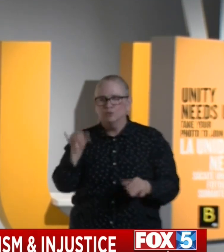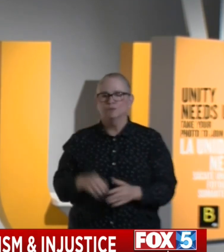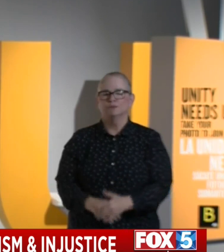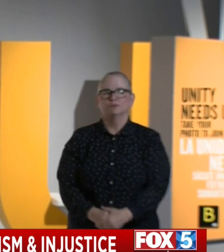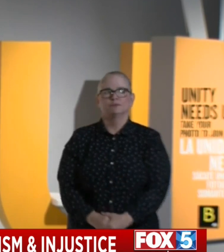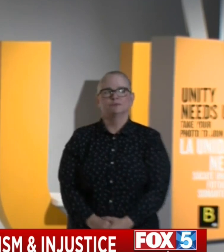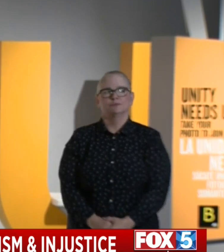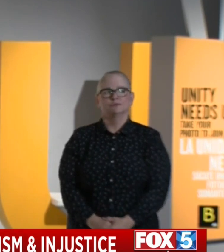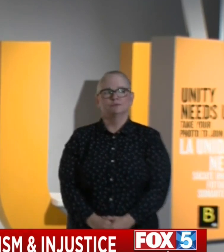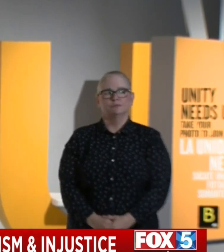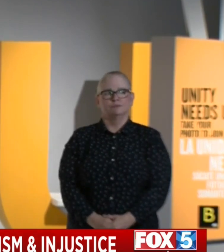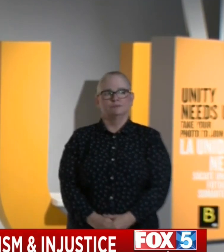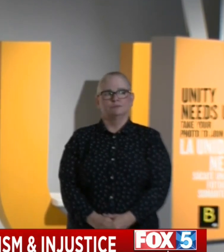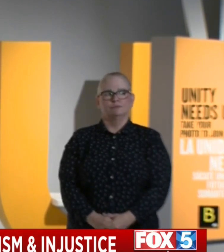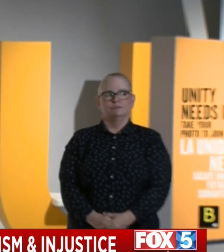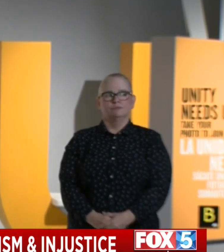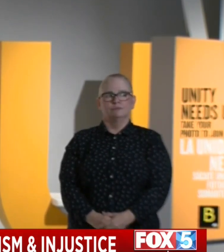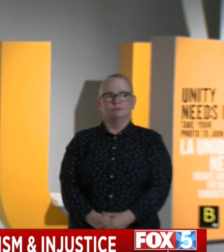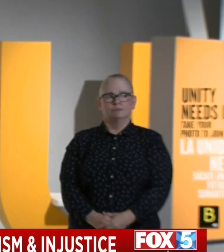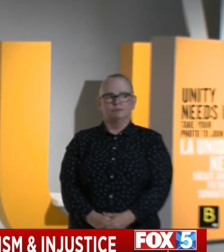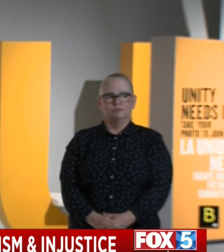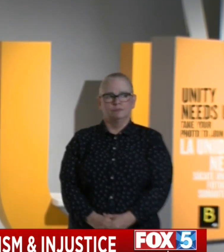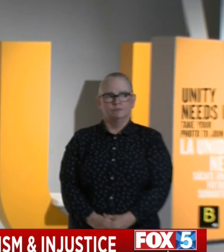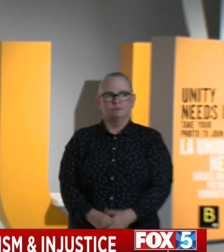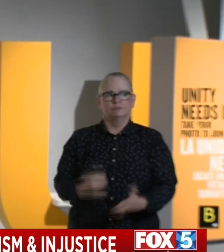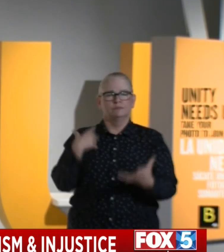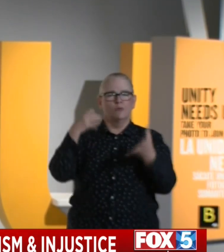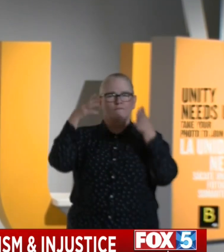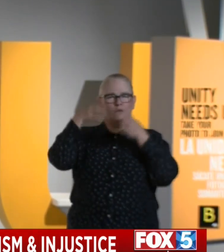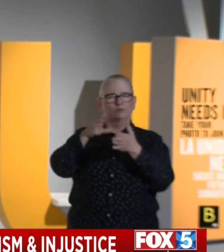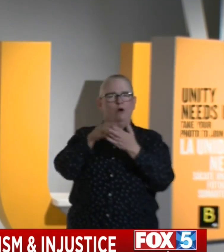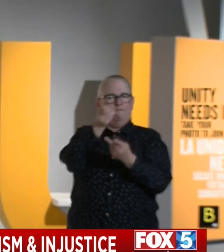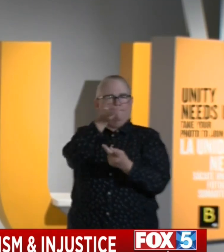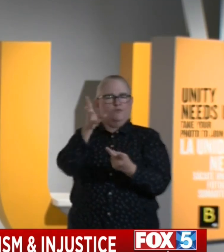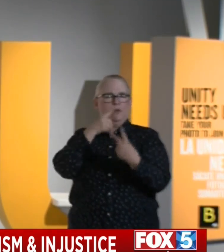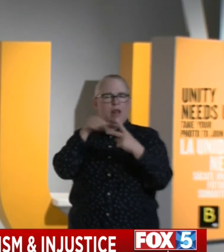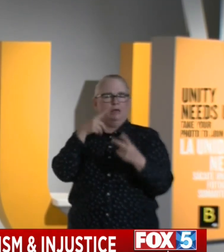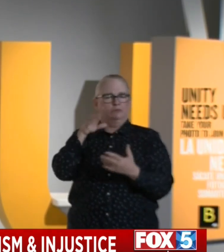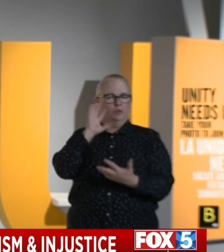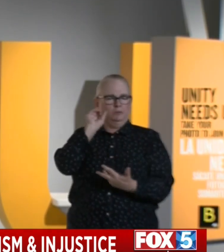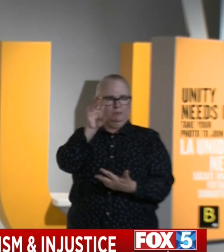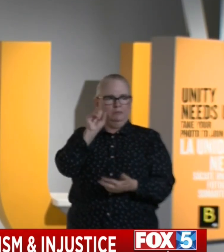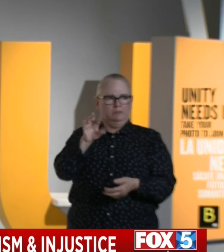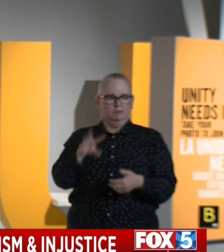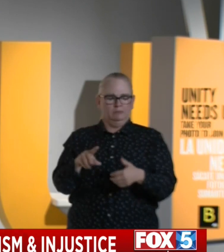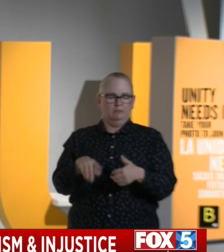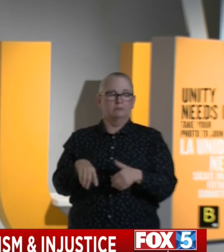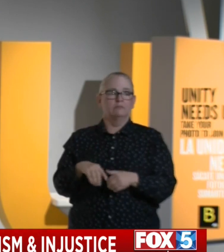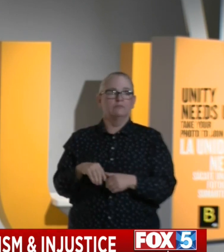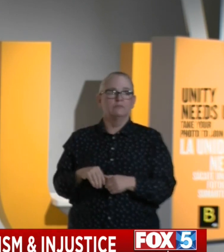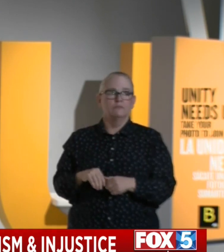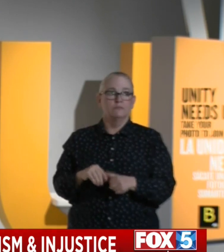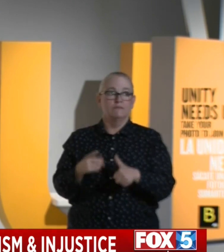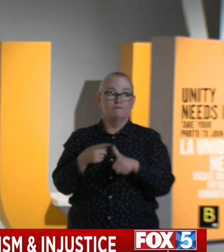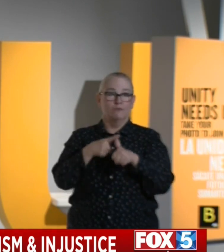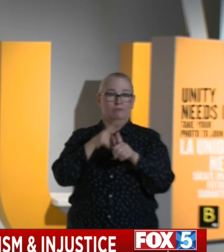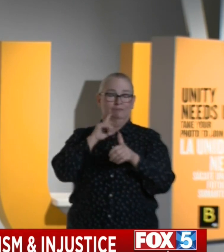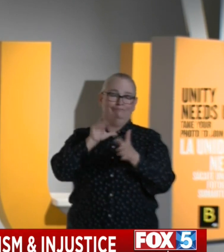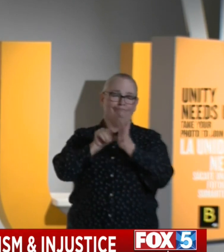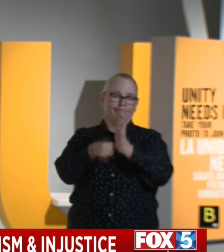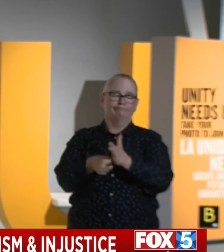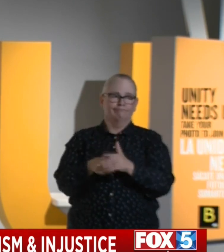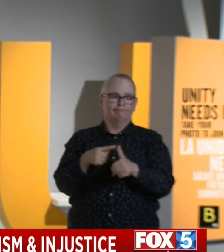that cause of recognition, understanding, uh, and resolve. One thing that is crystal clear to me, uh,